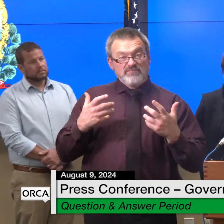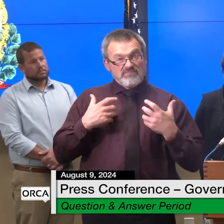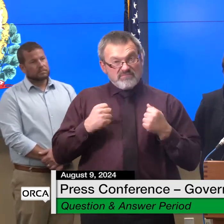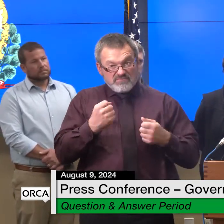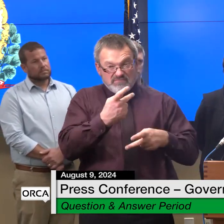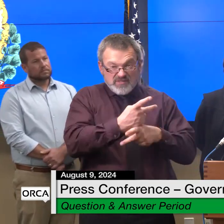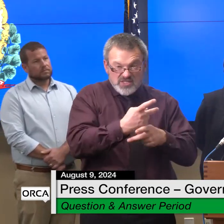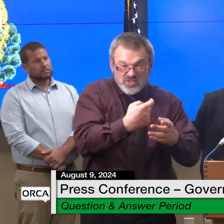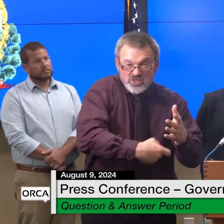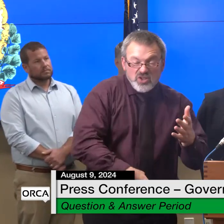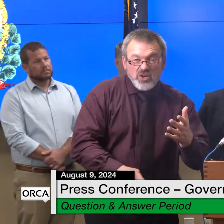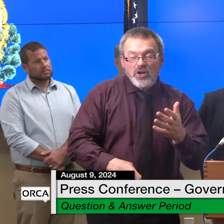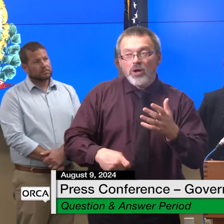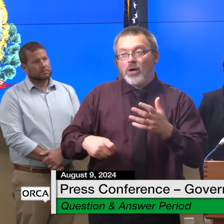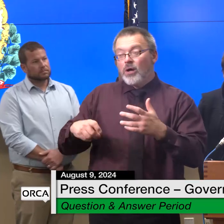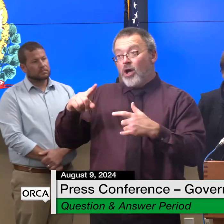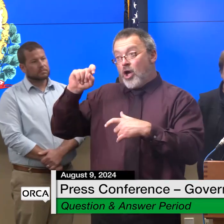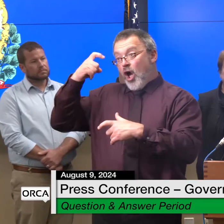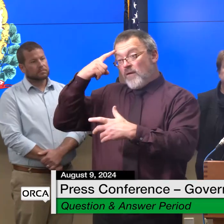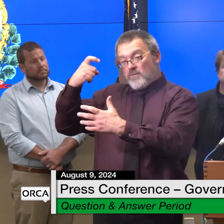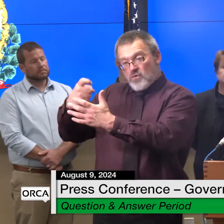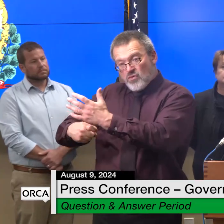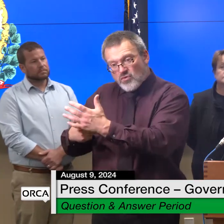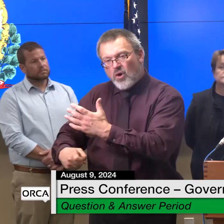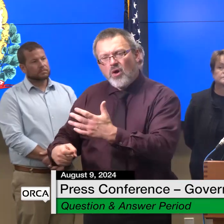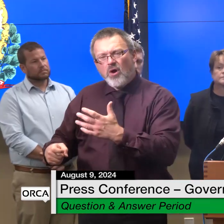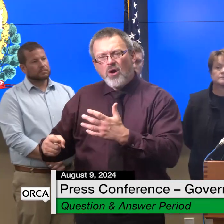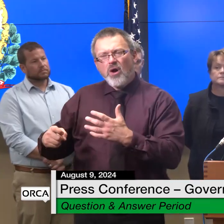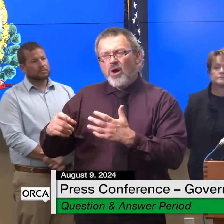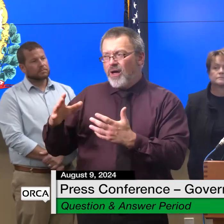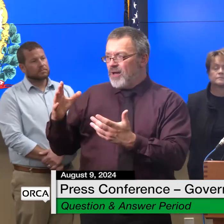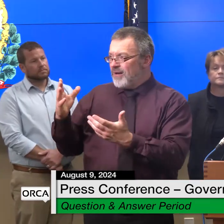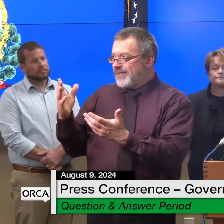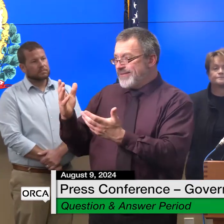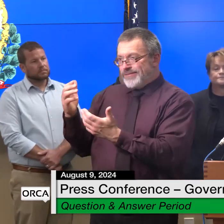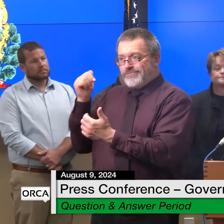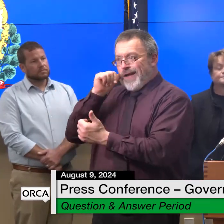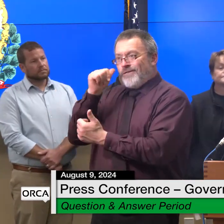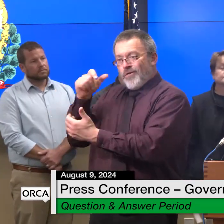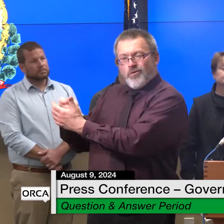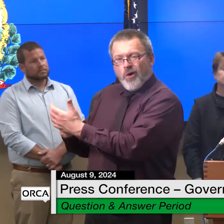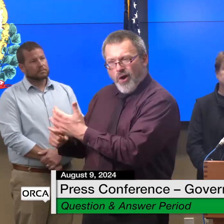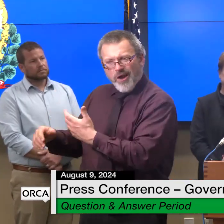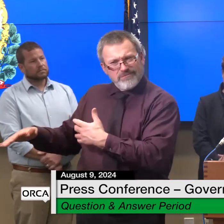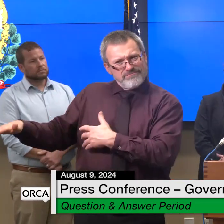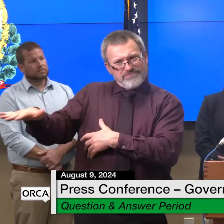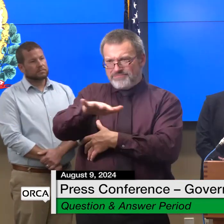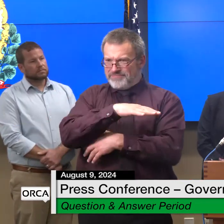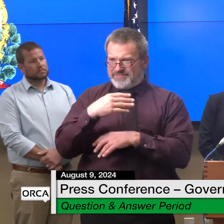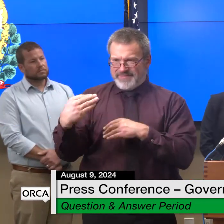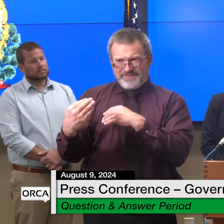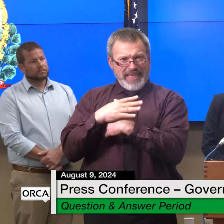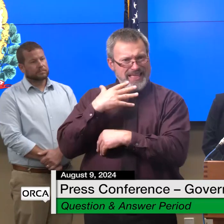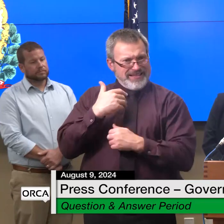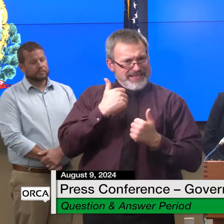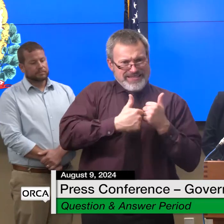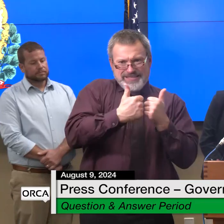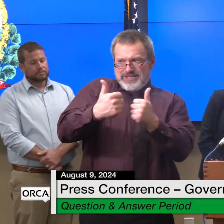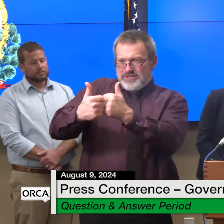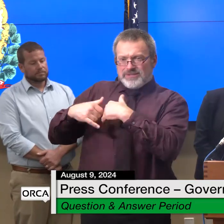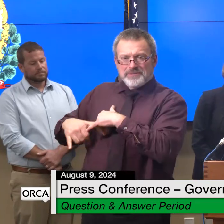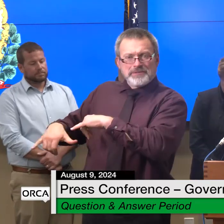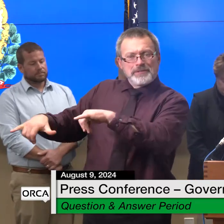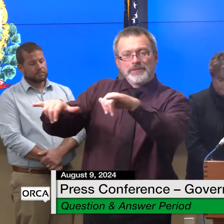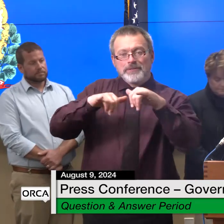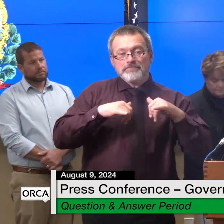what it is inflation has had an effect on every single sector uh but we need to to rein that in